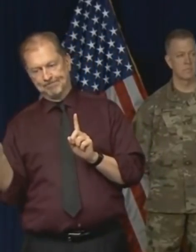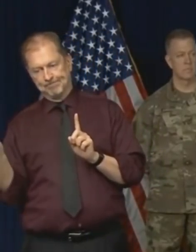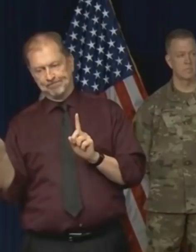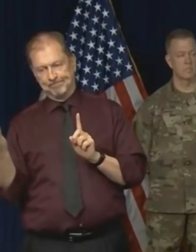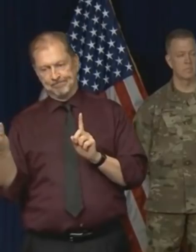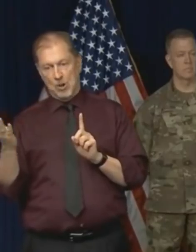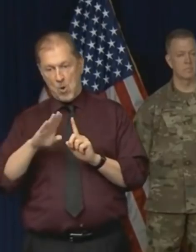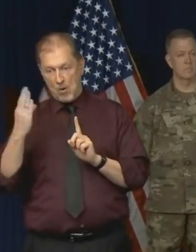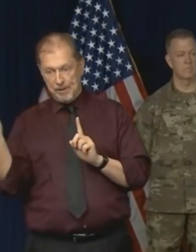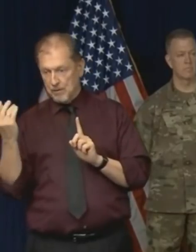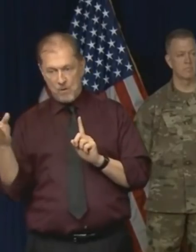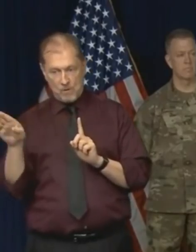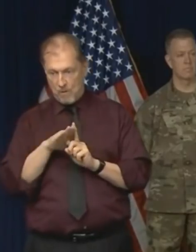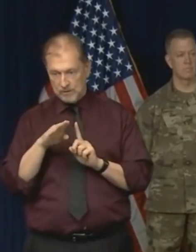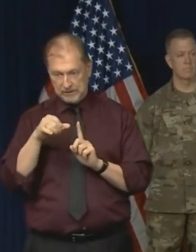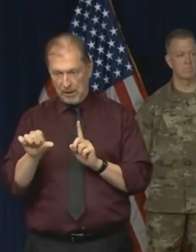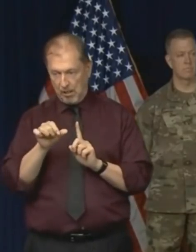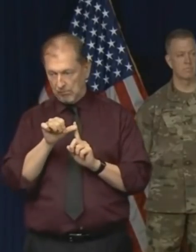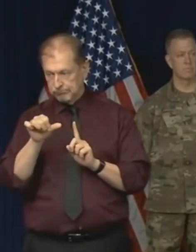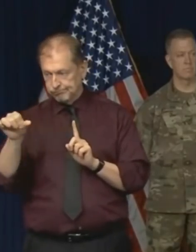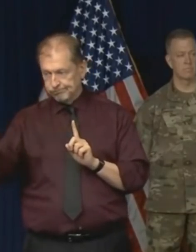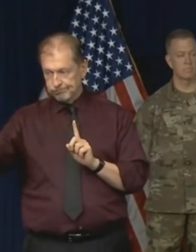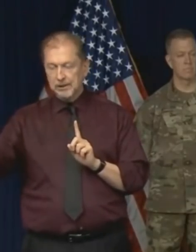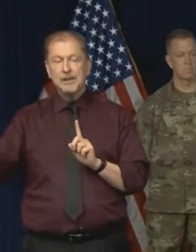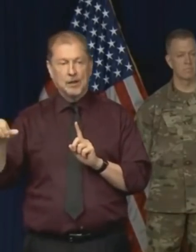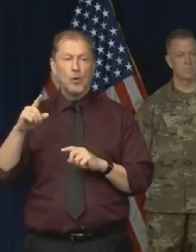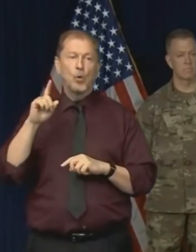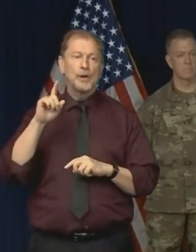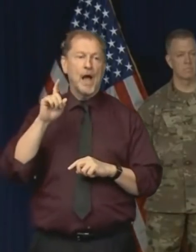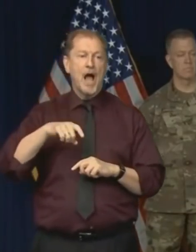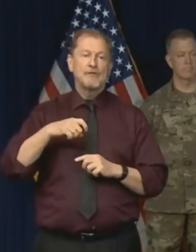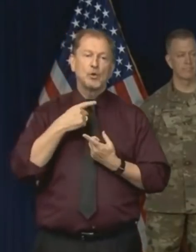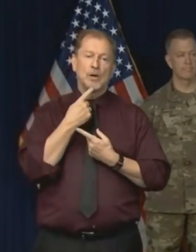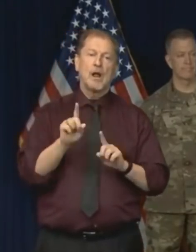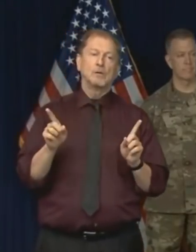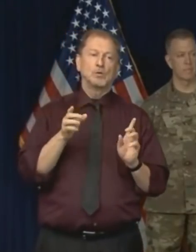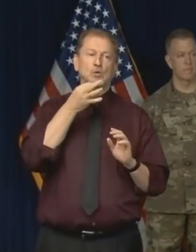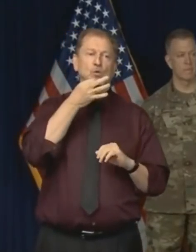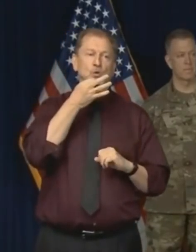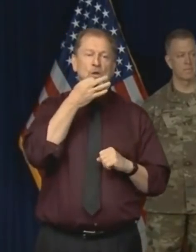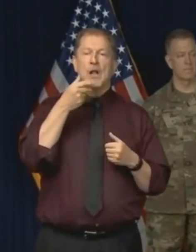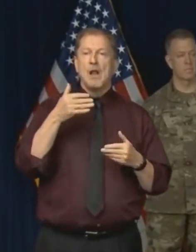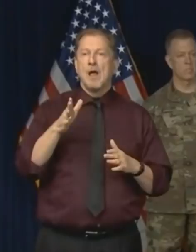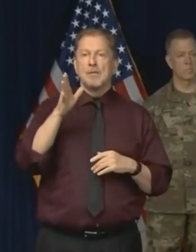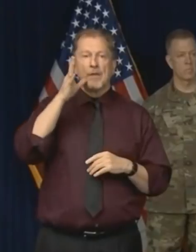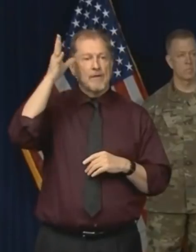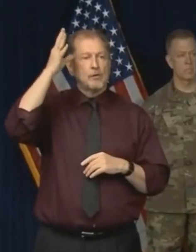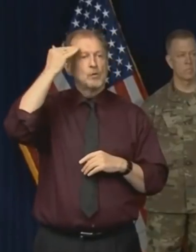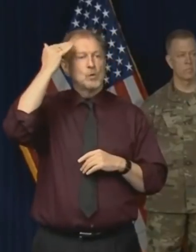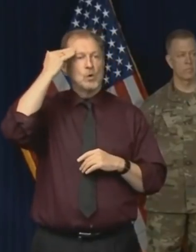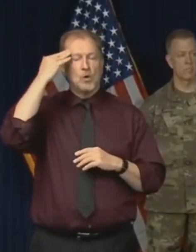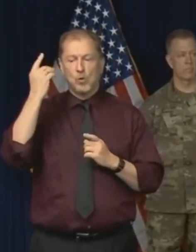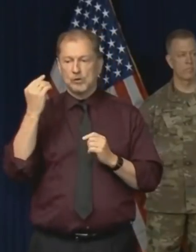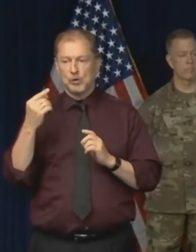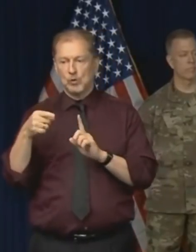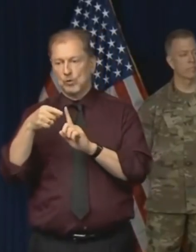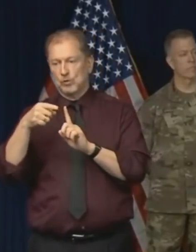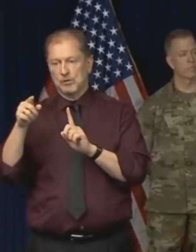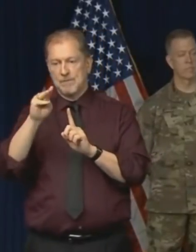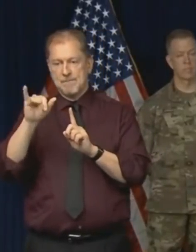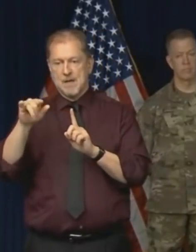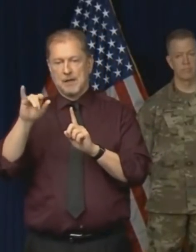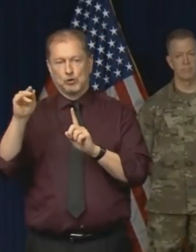be made soon to make, you know, parents aware and kids aware of what that next month or month and a half might look like.